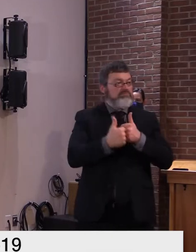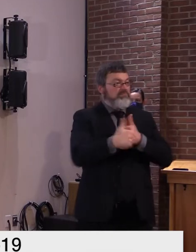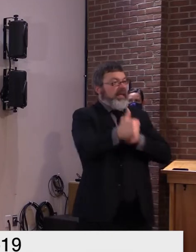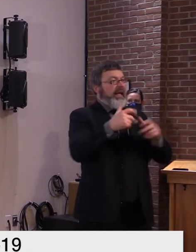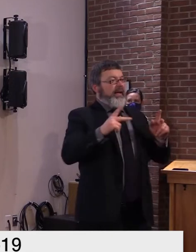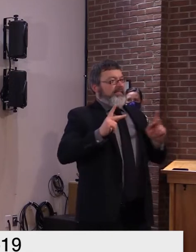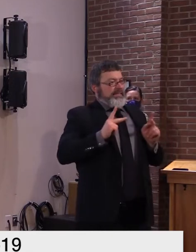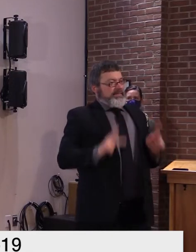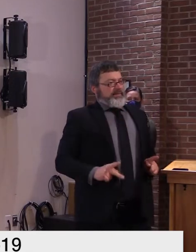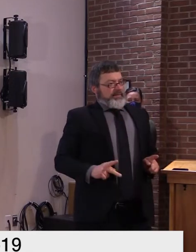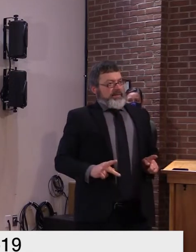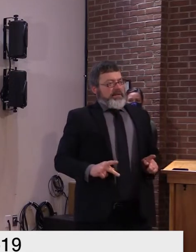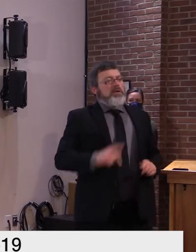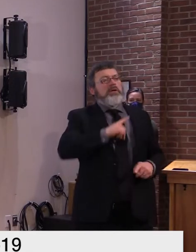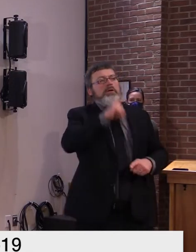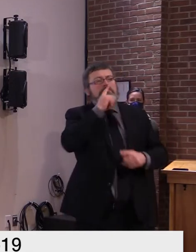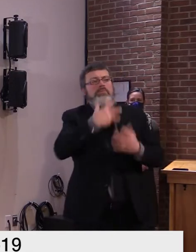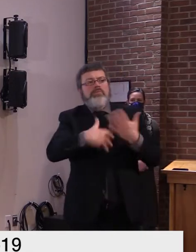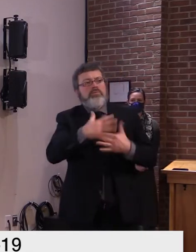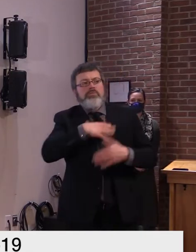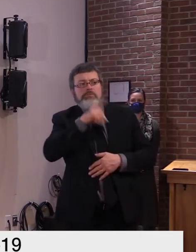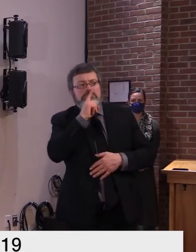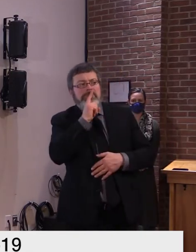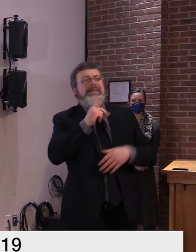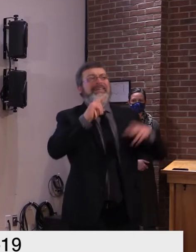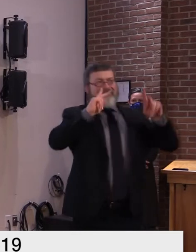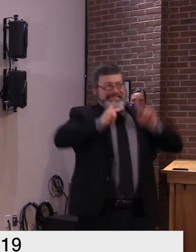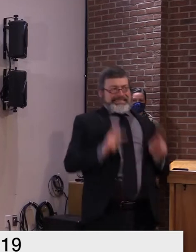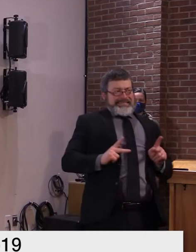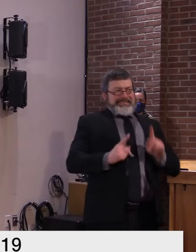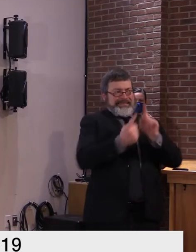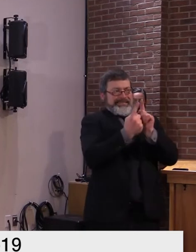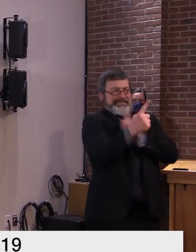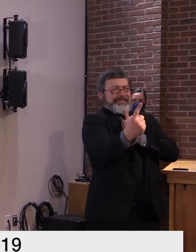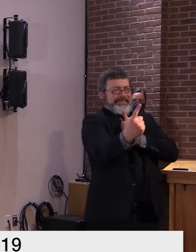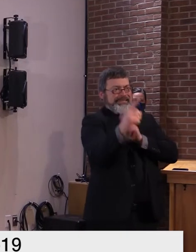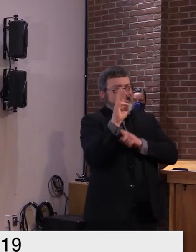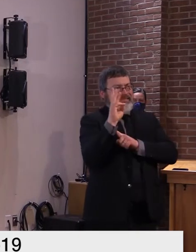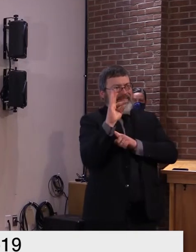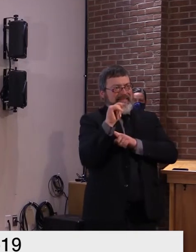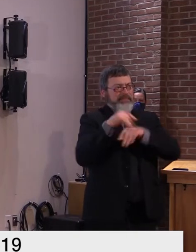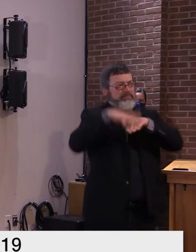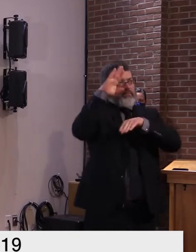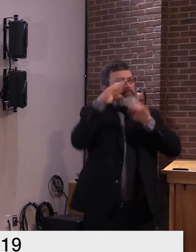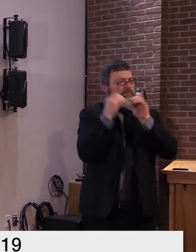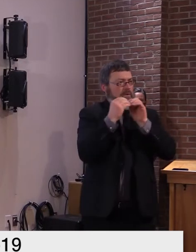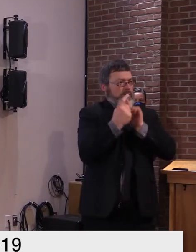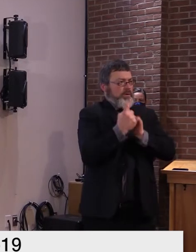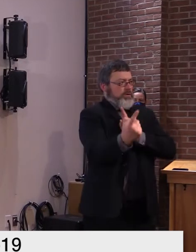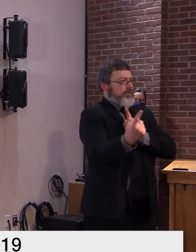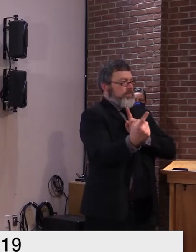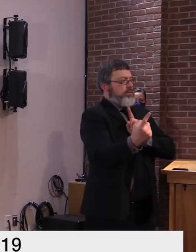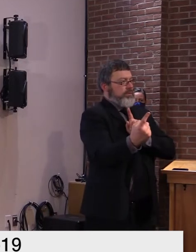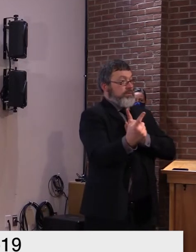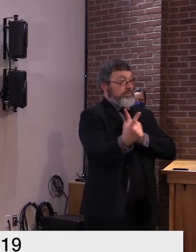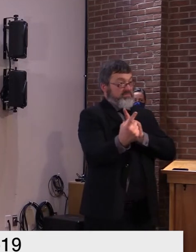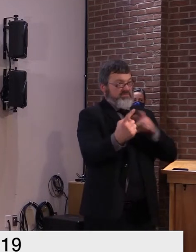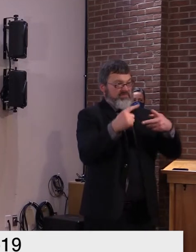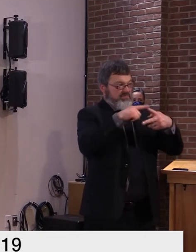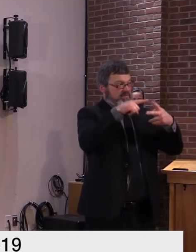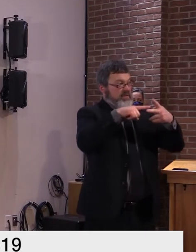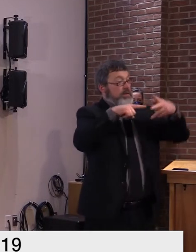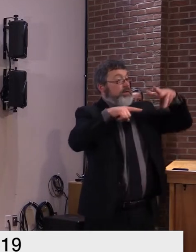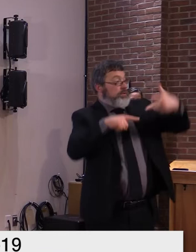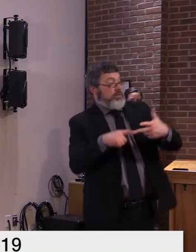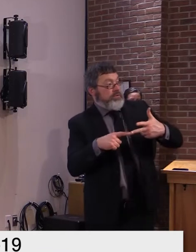outdoor spaces you've heard us for a long time speaking about the reasons why we should both avoid crowds as well